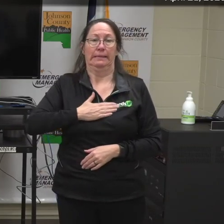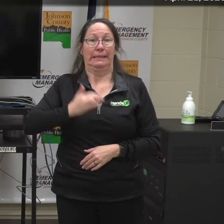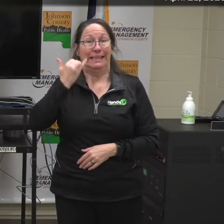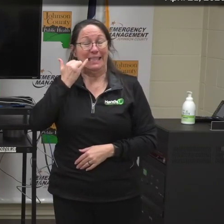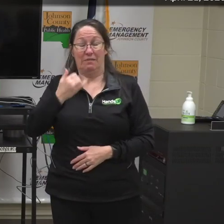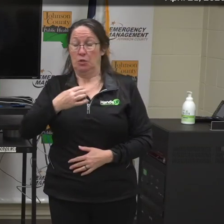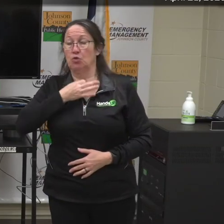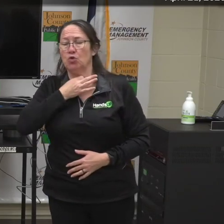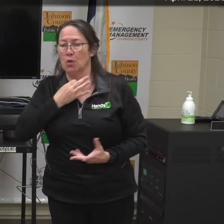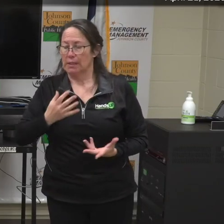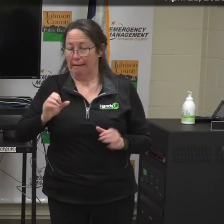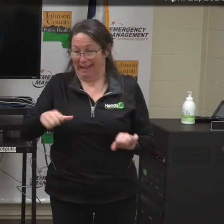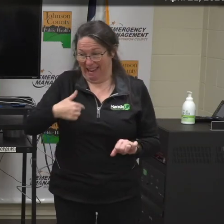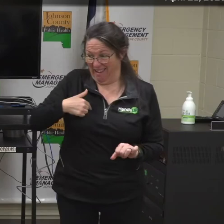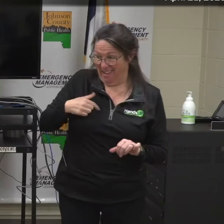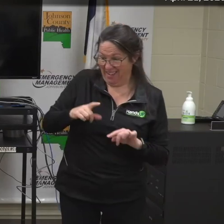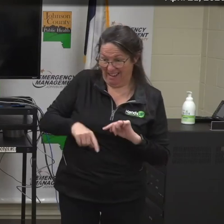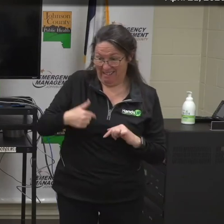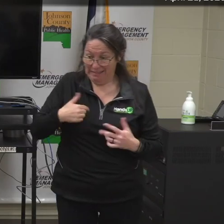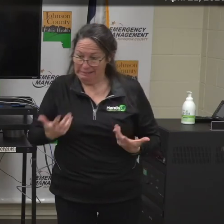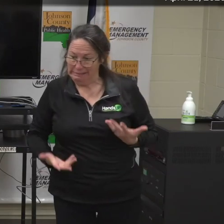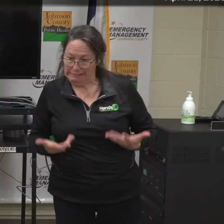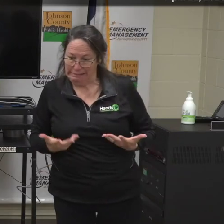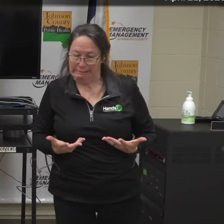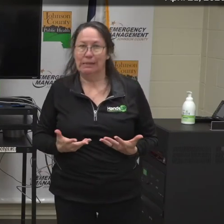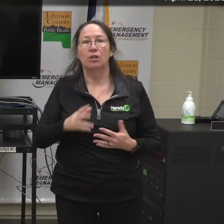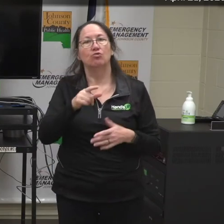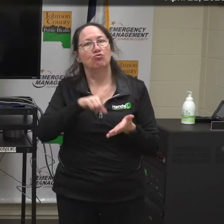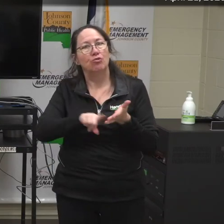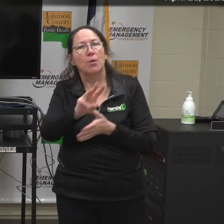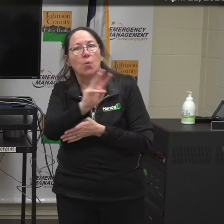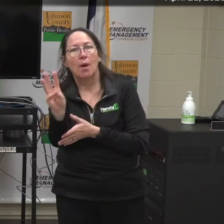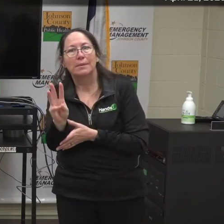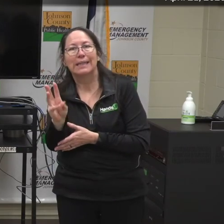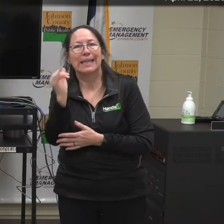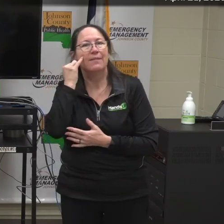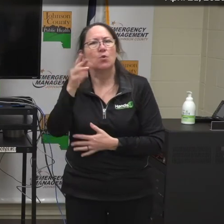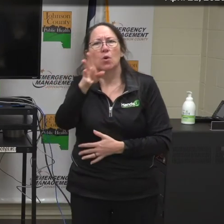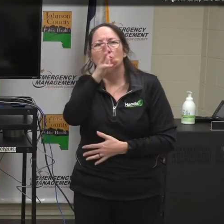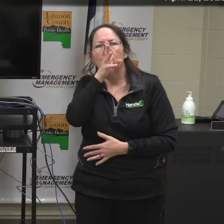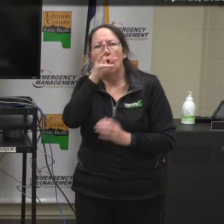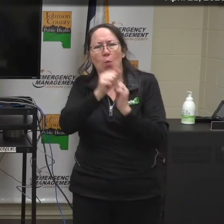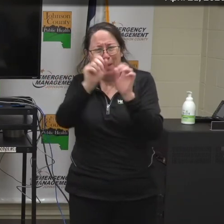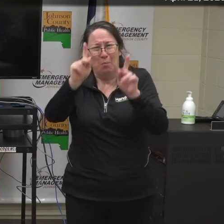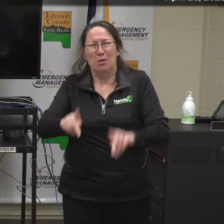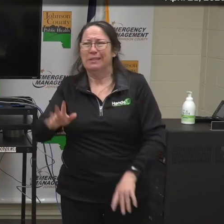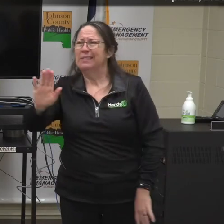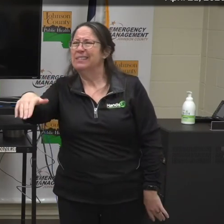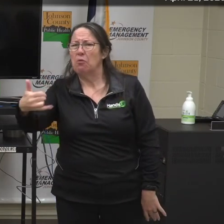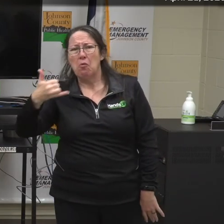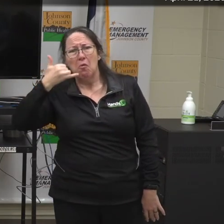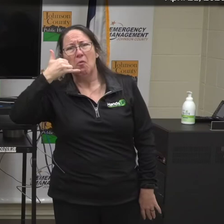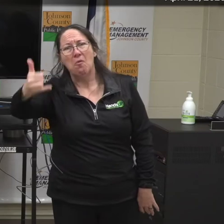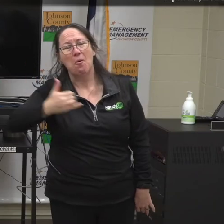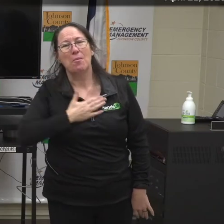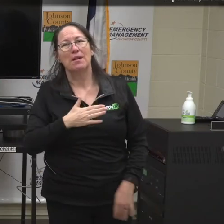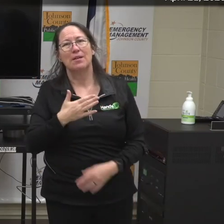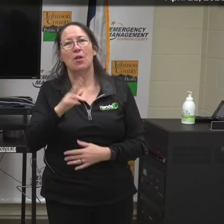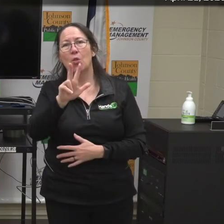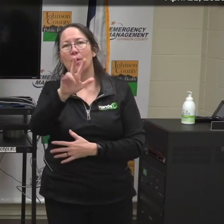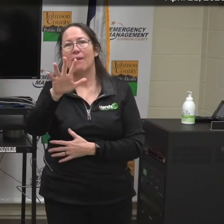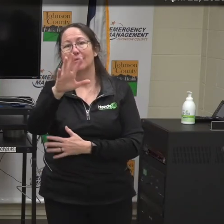eligibility, other detailed information, go to our website. If you just want to speak to a person, please give us a call. It's